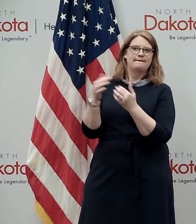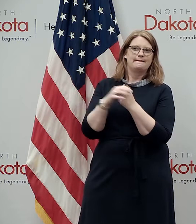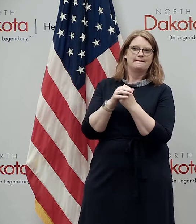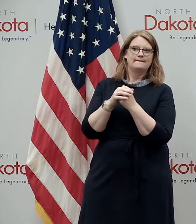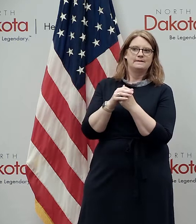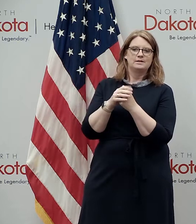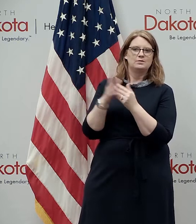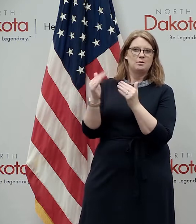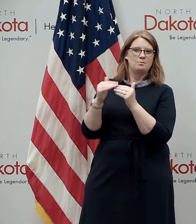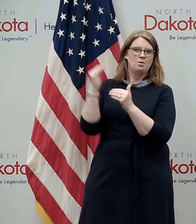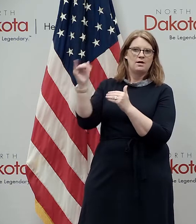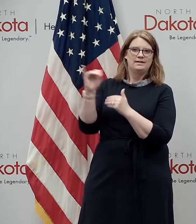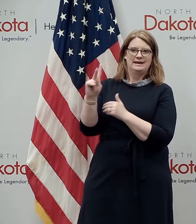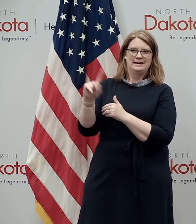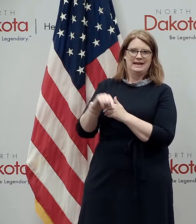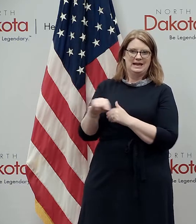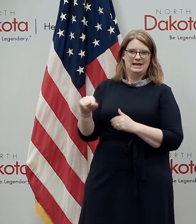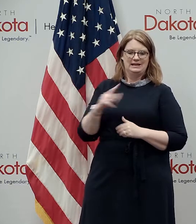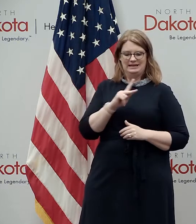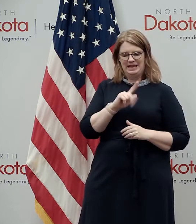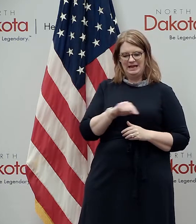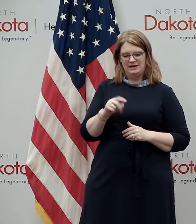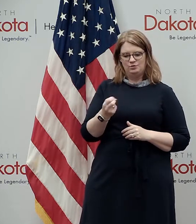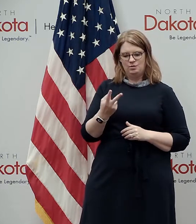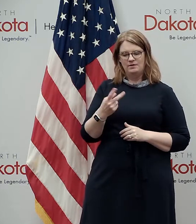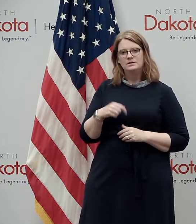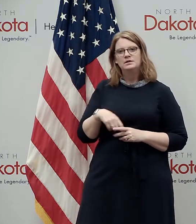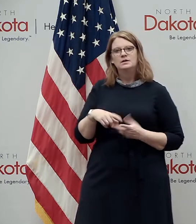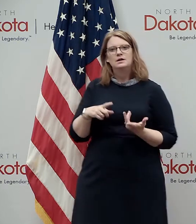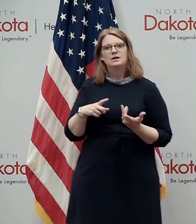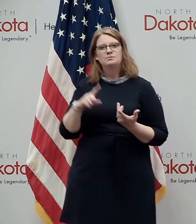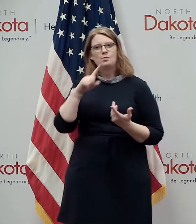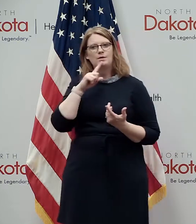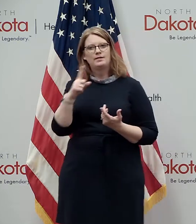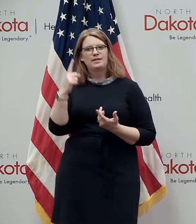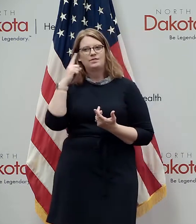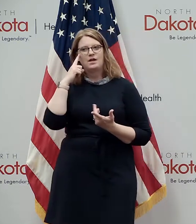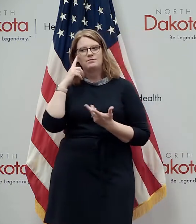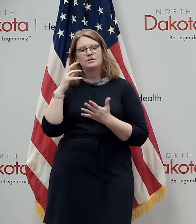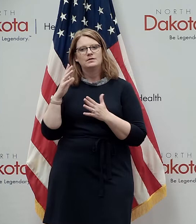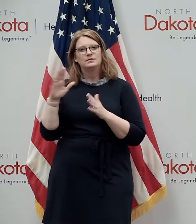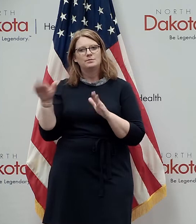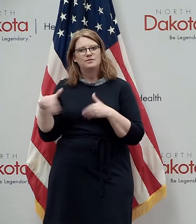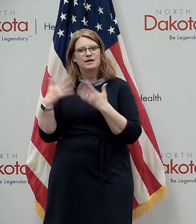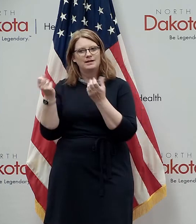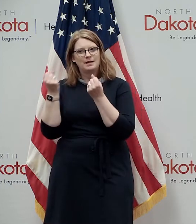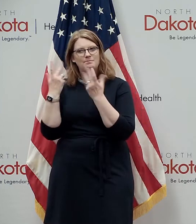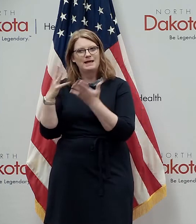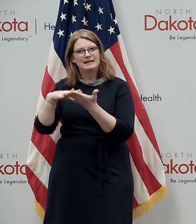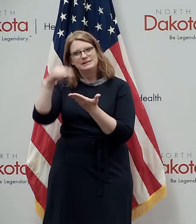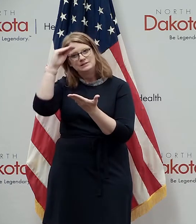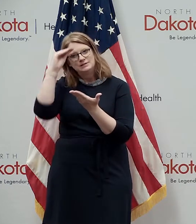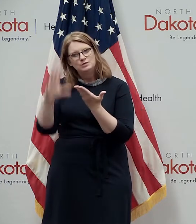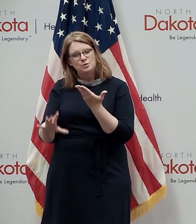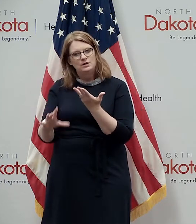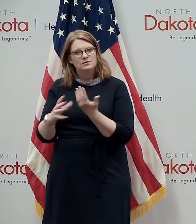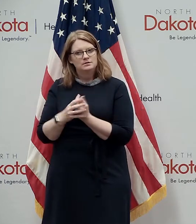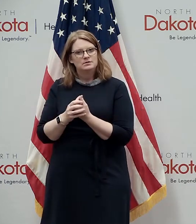in k-12 and so we we have to be really thoughtful again about bringing back that many students who may be